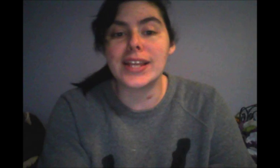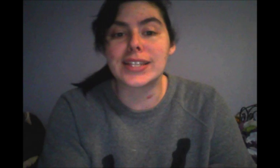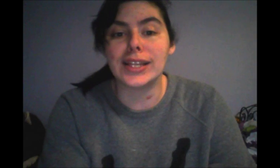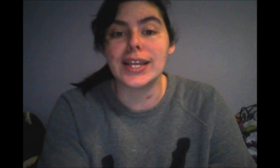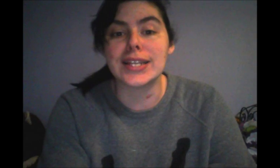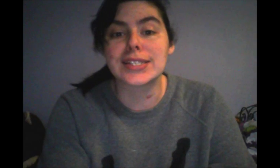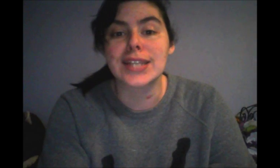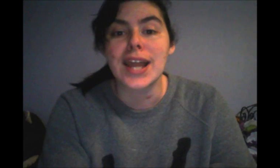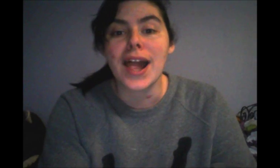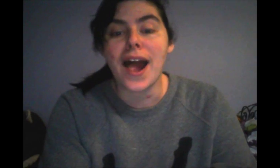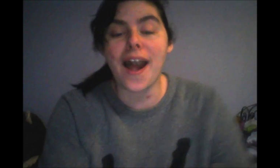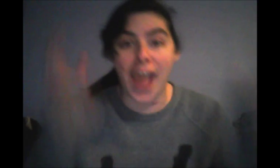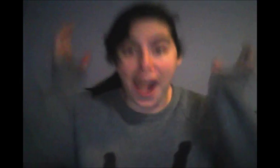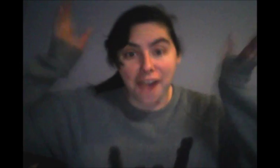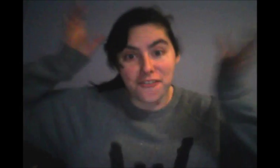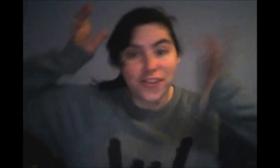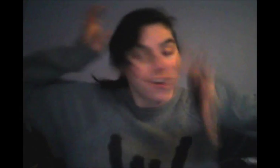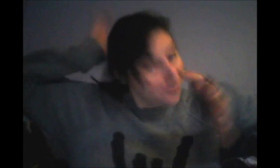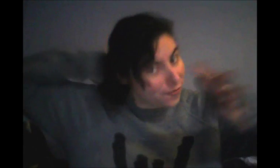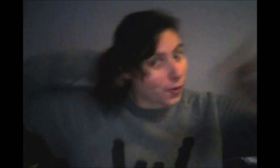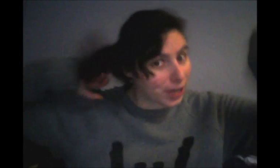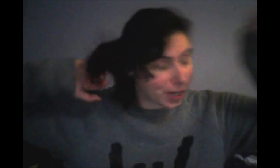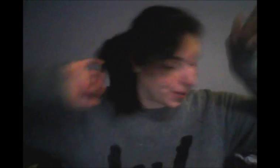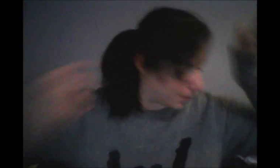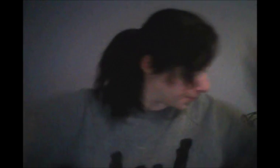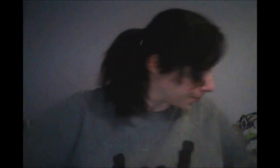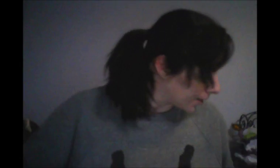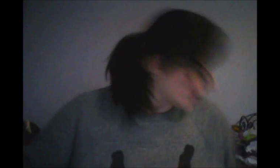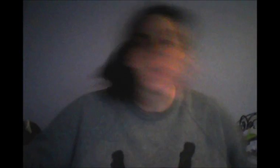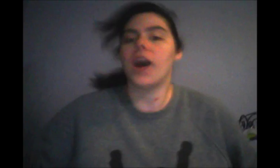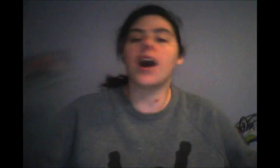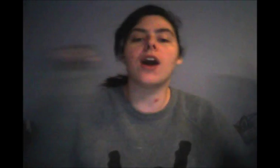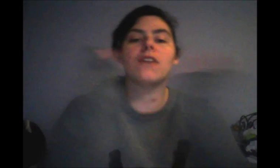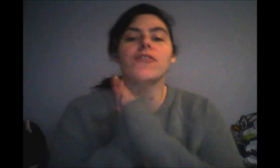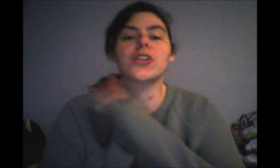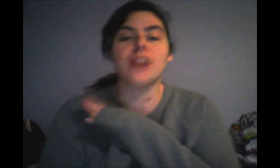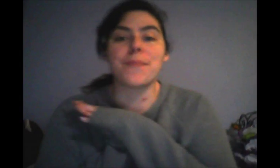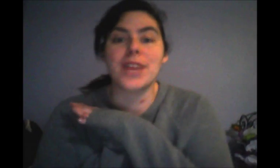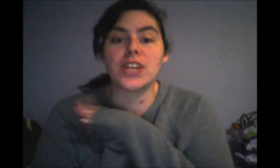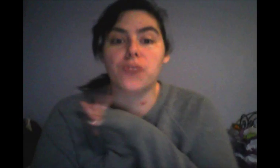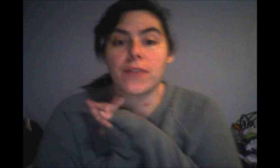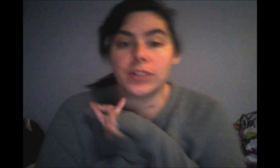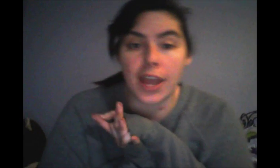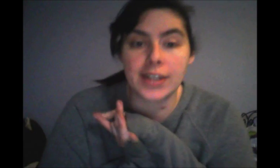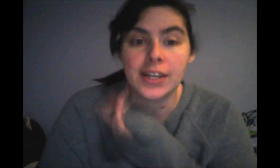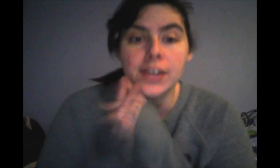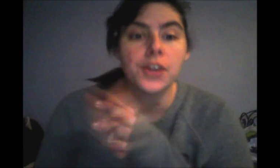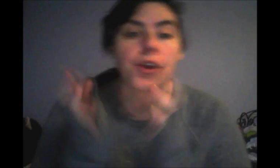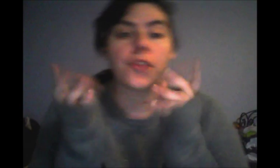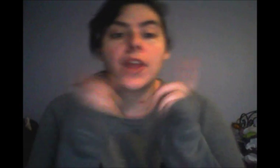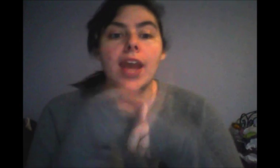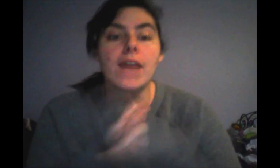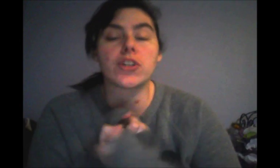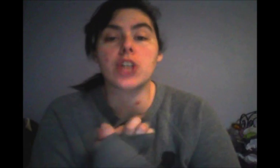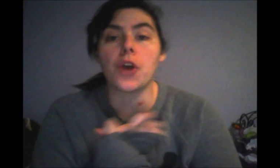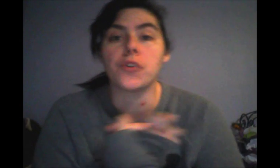the list I have for you. Uh, first up is Rebel 9. They have a show the,